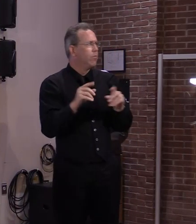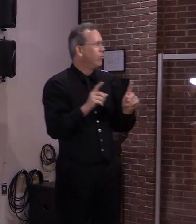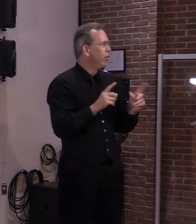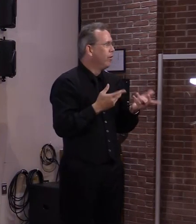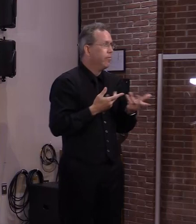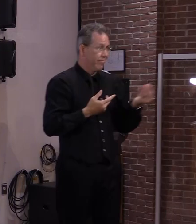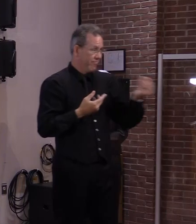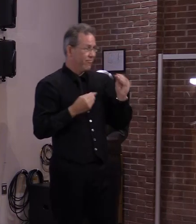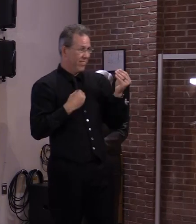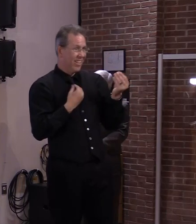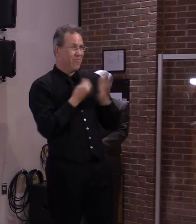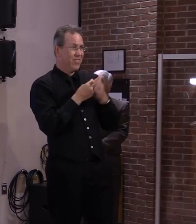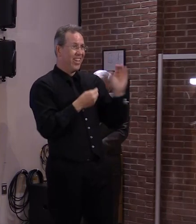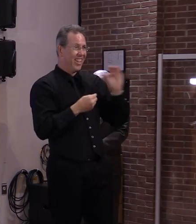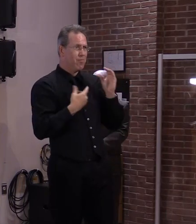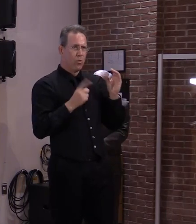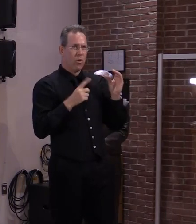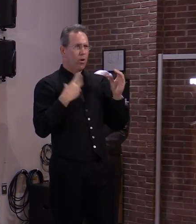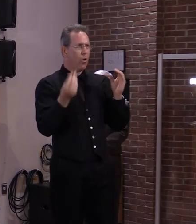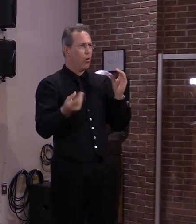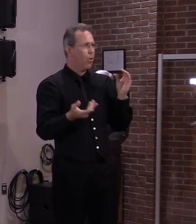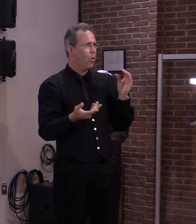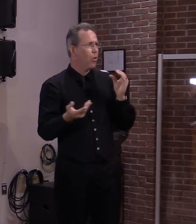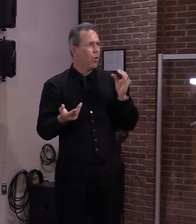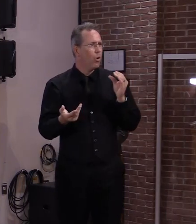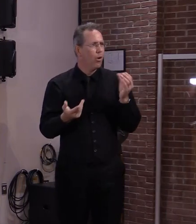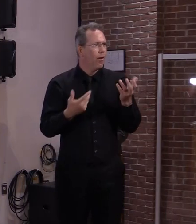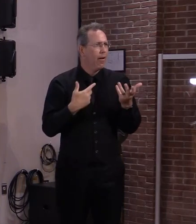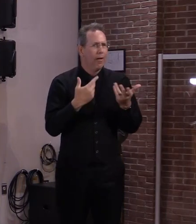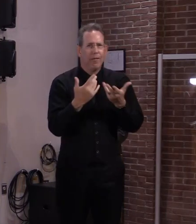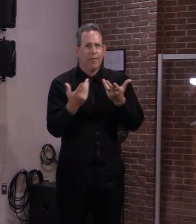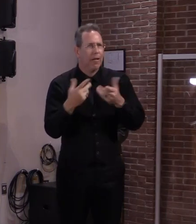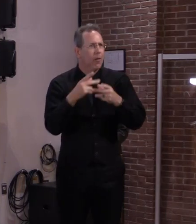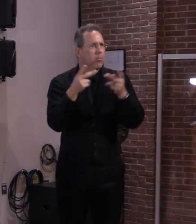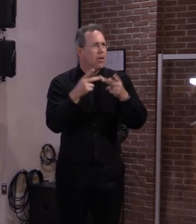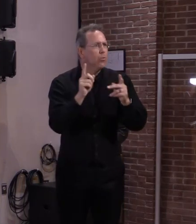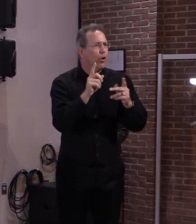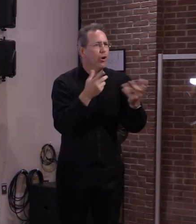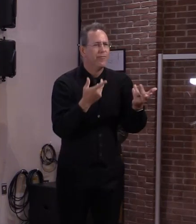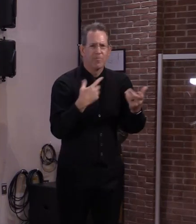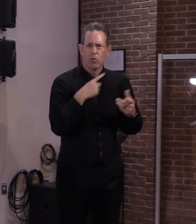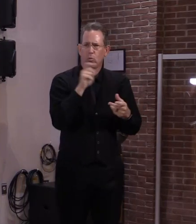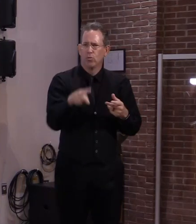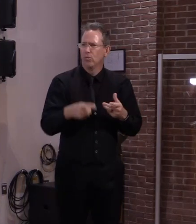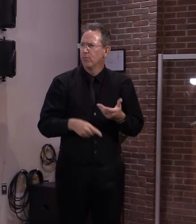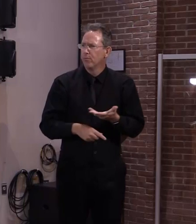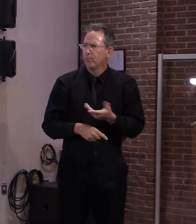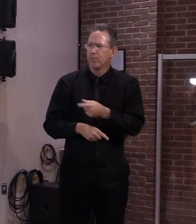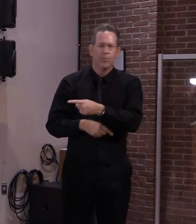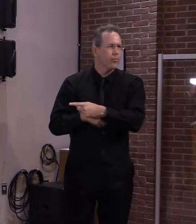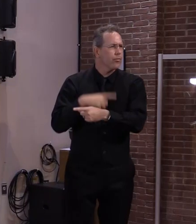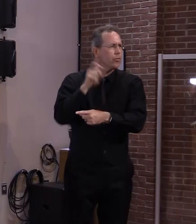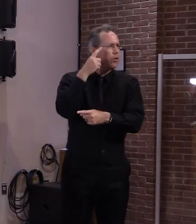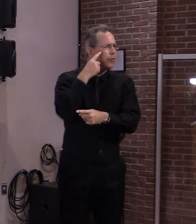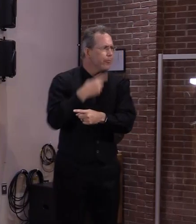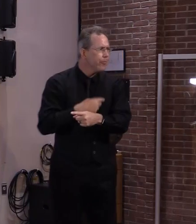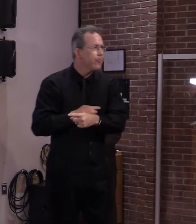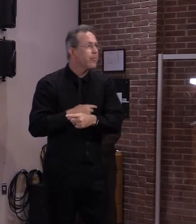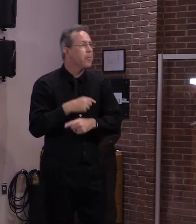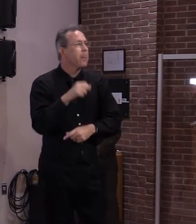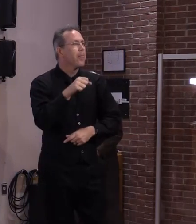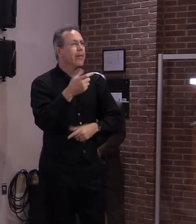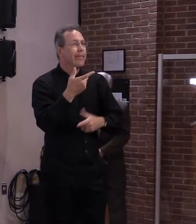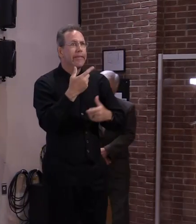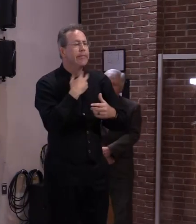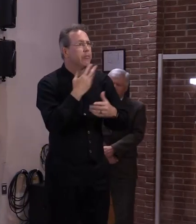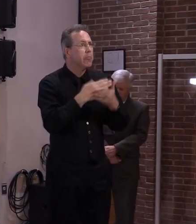um i think i'm going to ask commissioner brown to weigh in he's been working with our community partners for